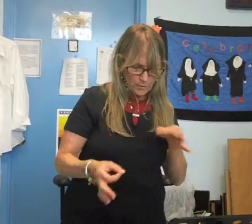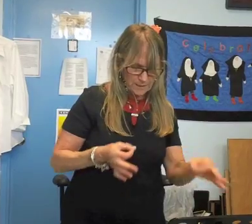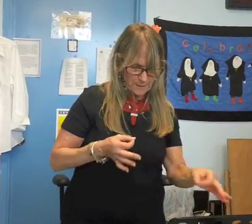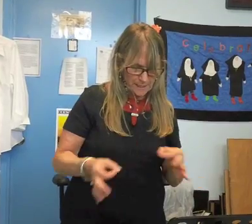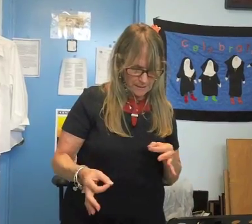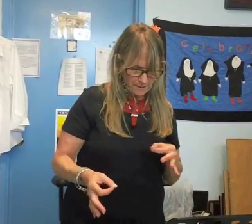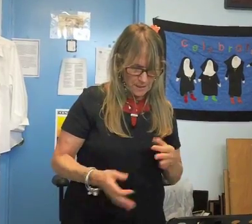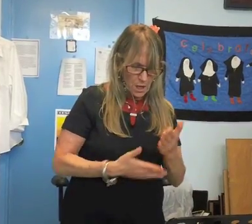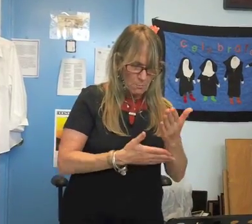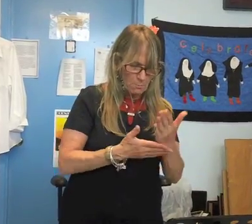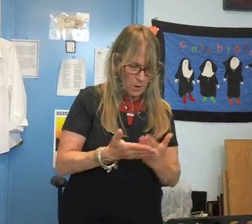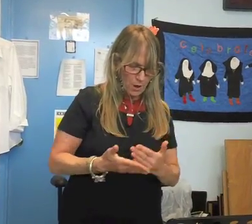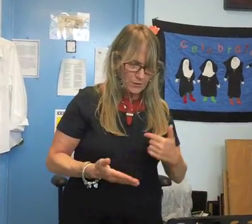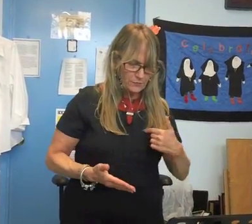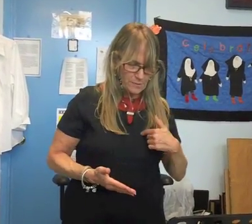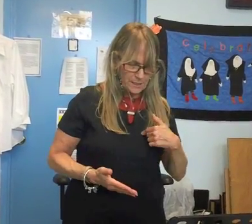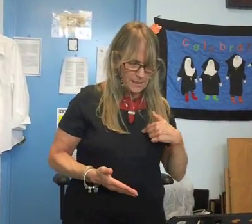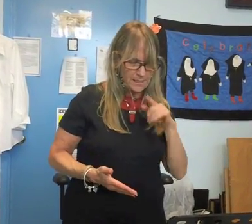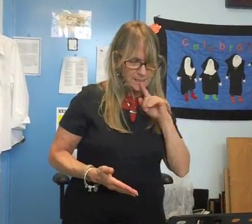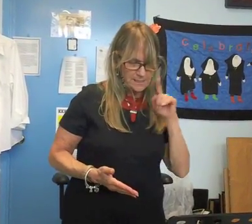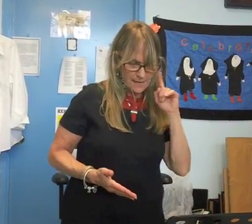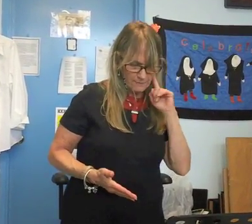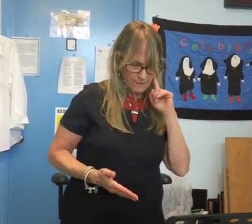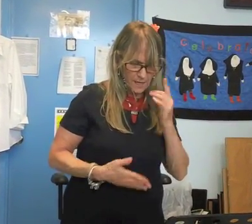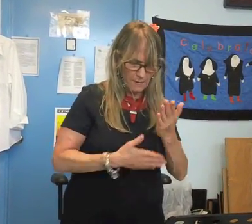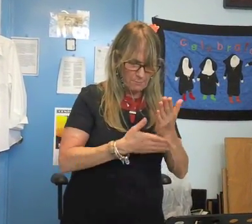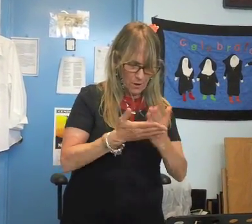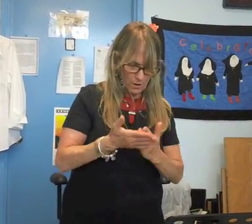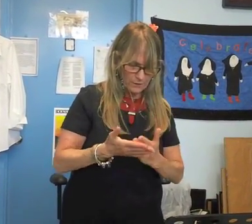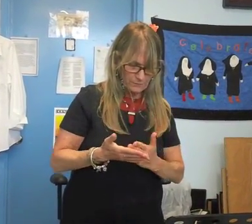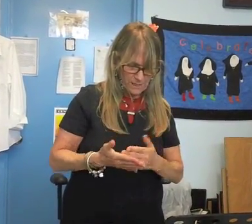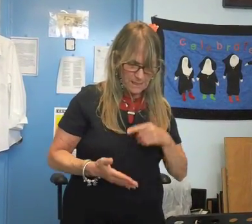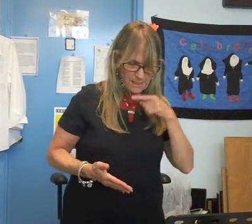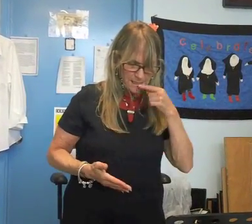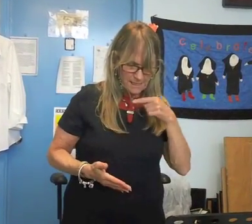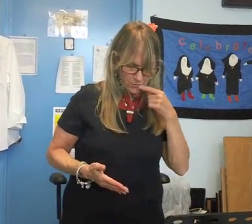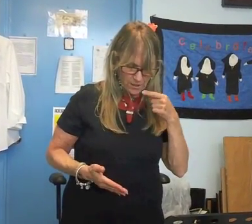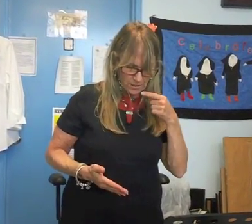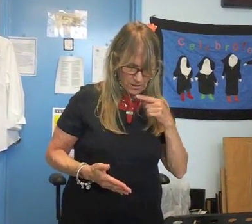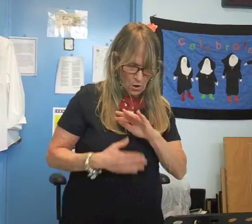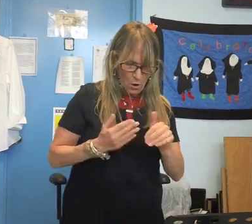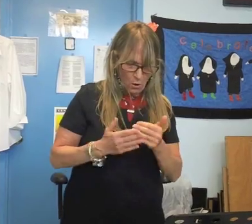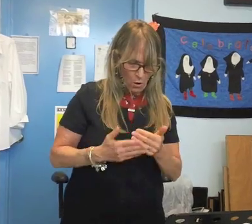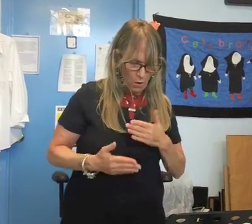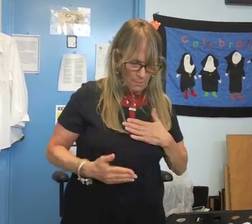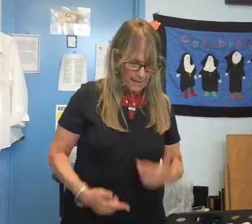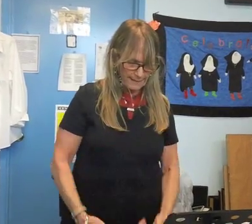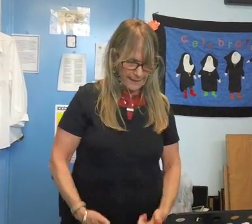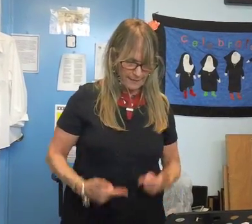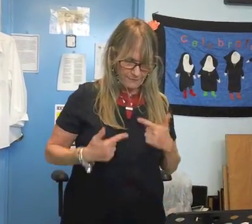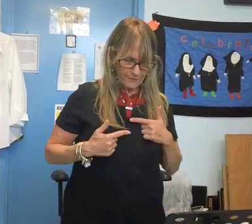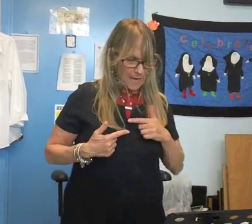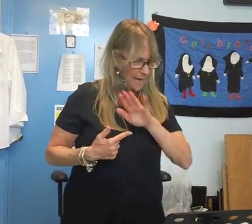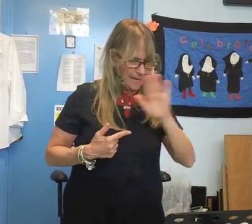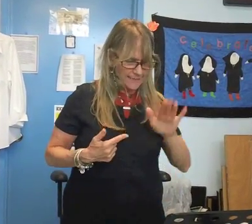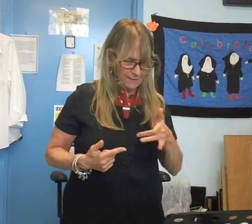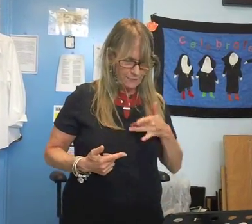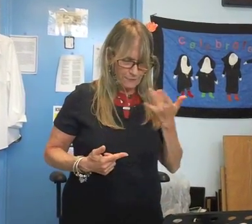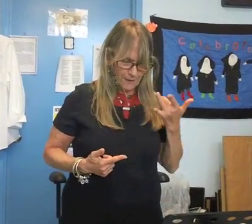explain part of me is deaf and part of me is hearing all my life I never felt